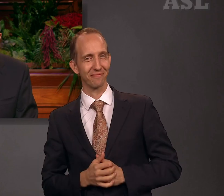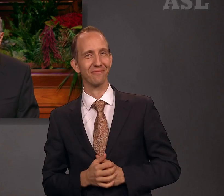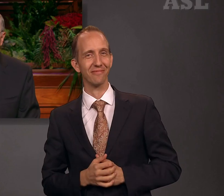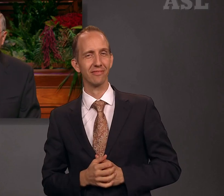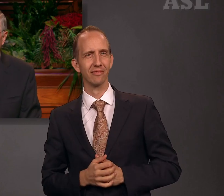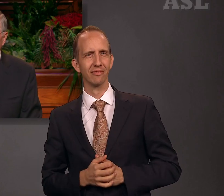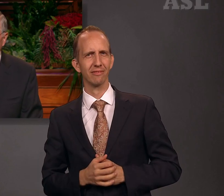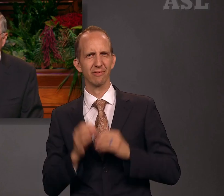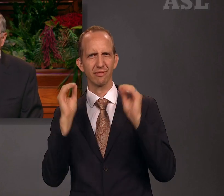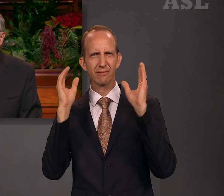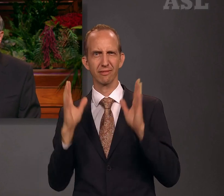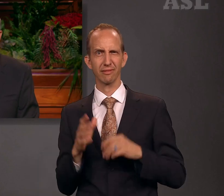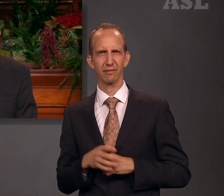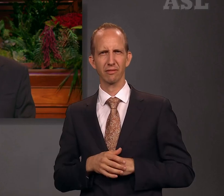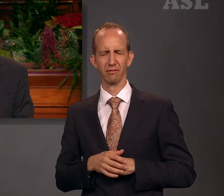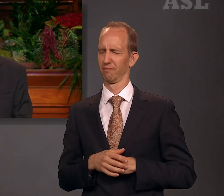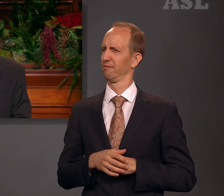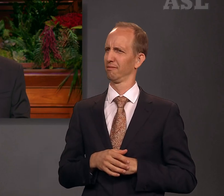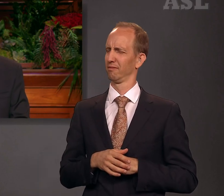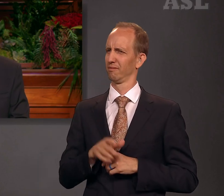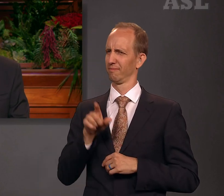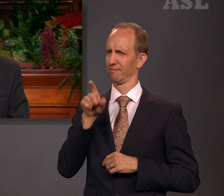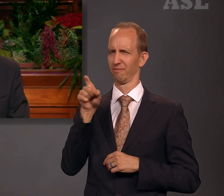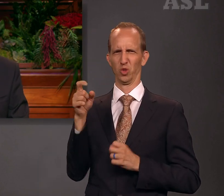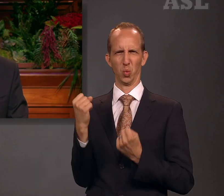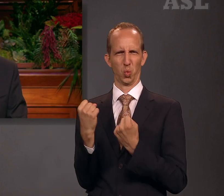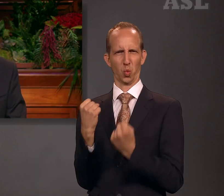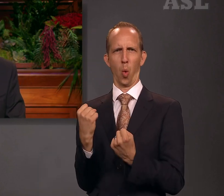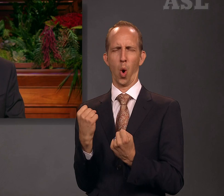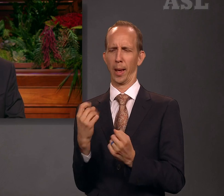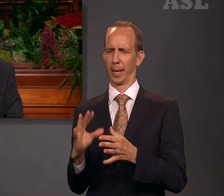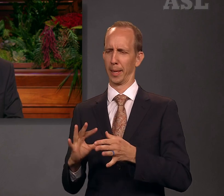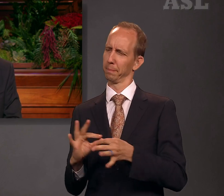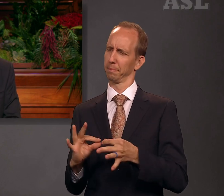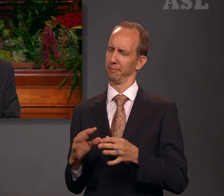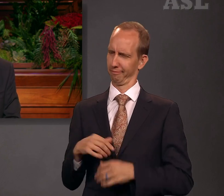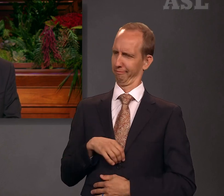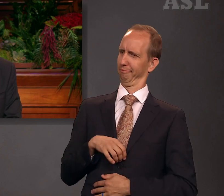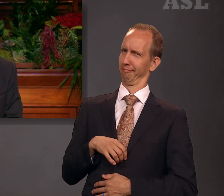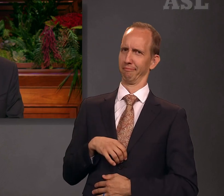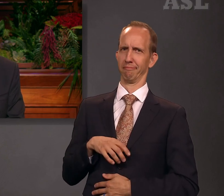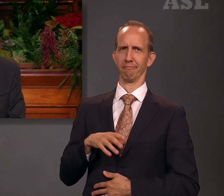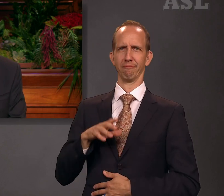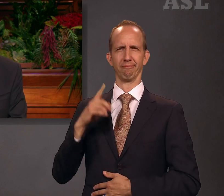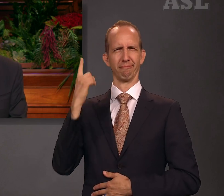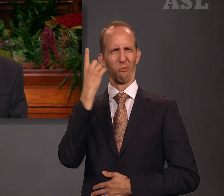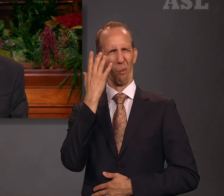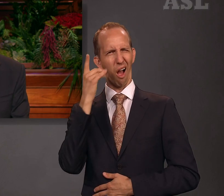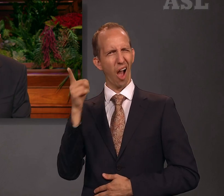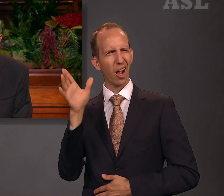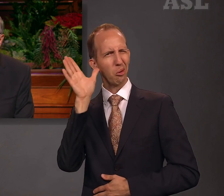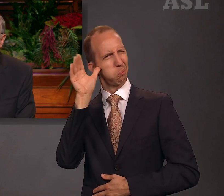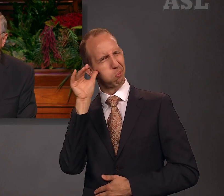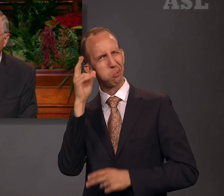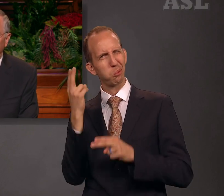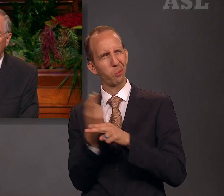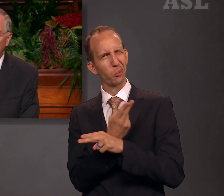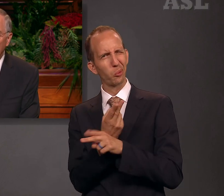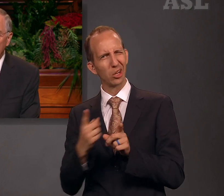Miss Pifau was amazed at Iriura's conviction and wondered why she was so insistent on using